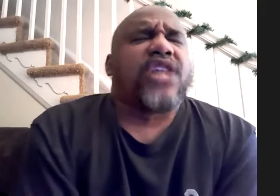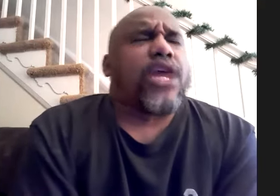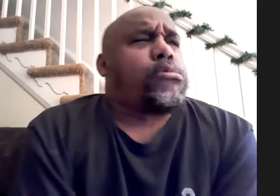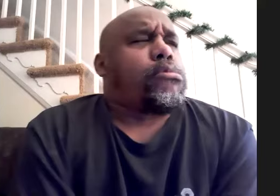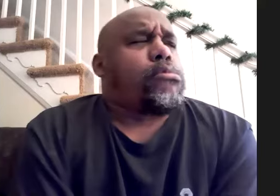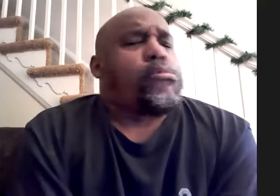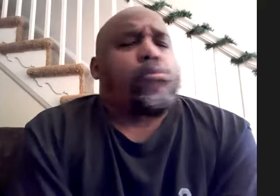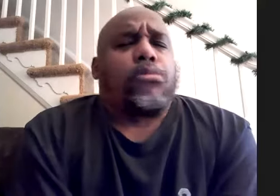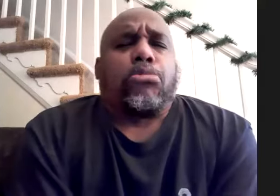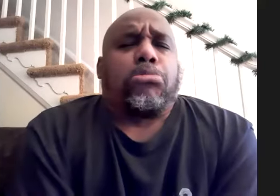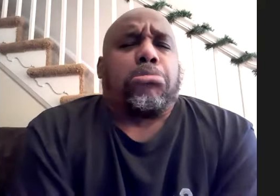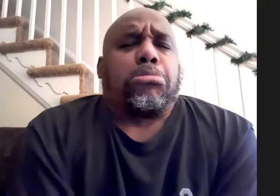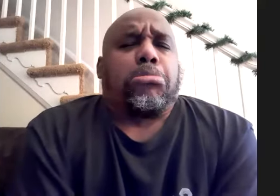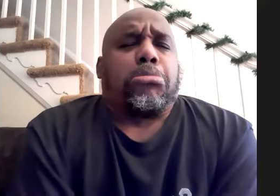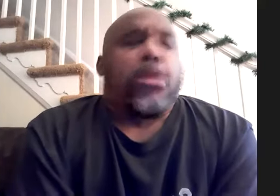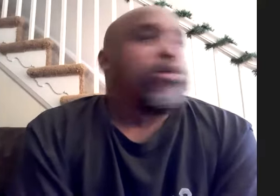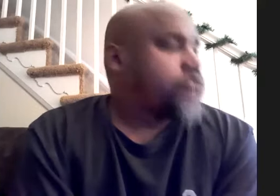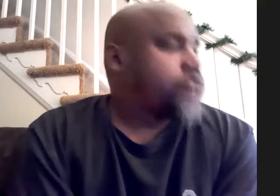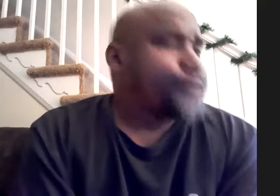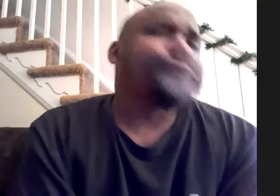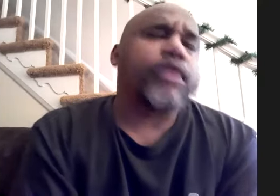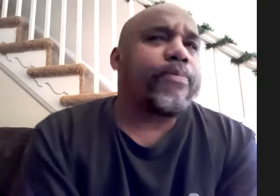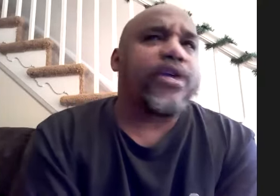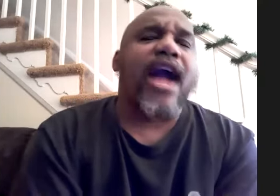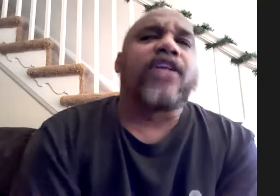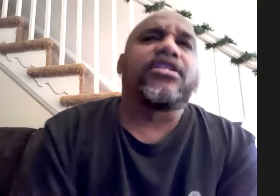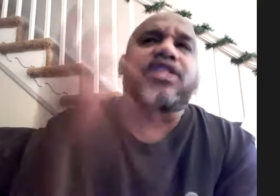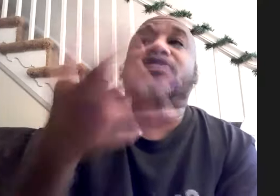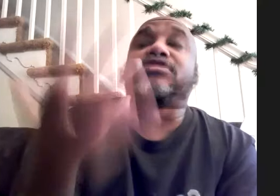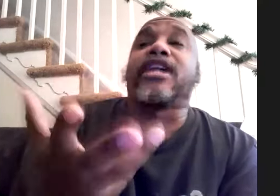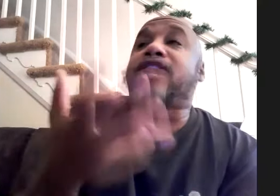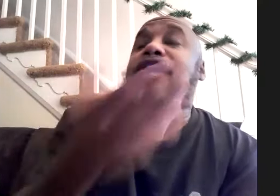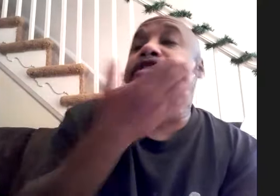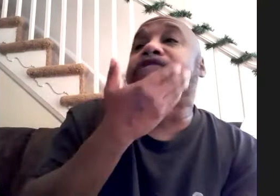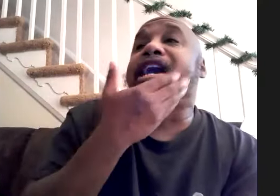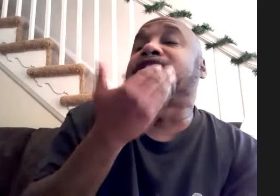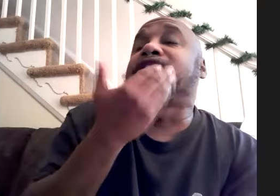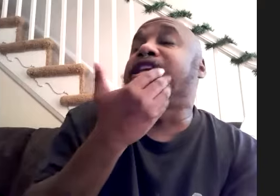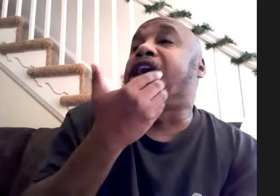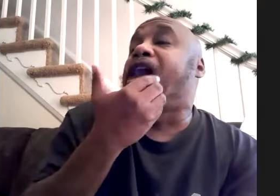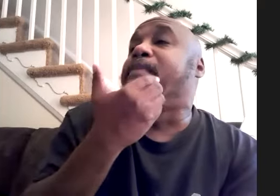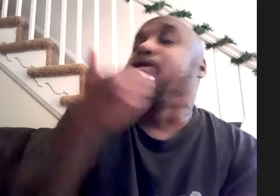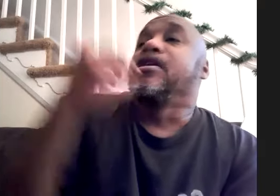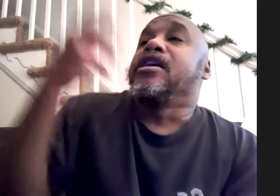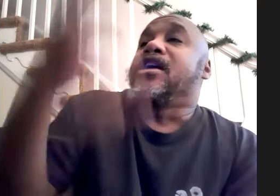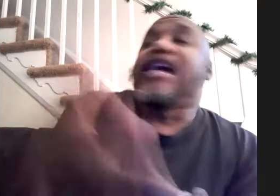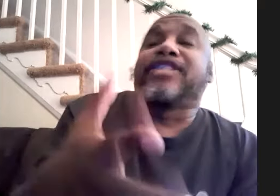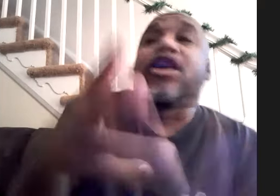so but yeah that is that that those guys and then um that's r&b